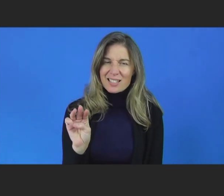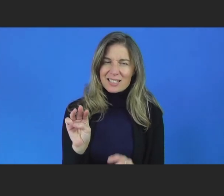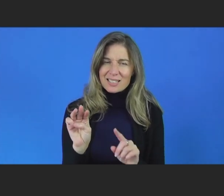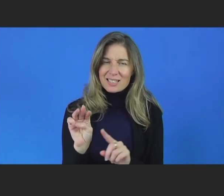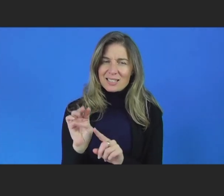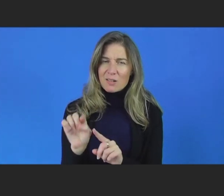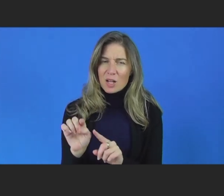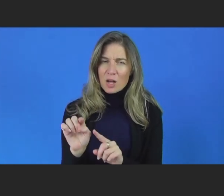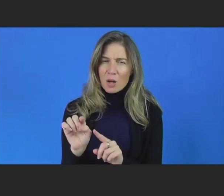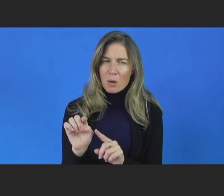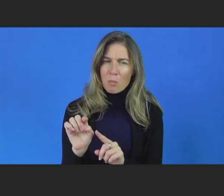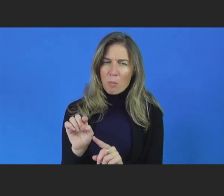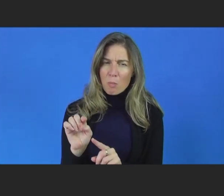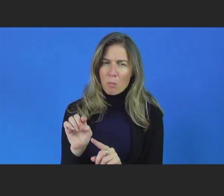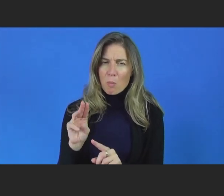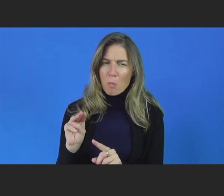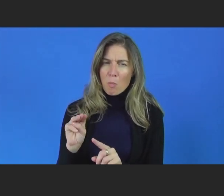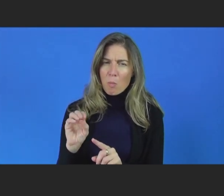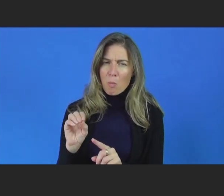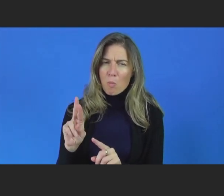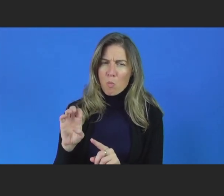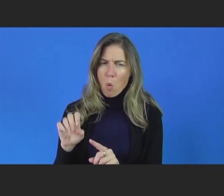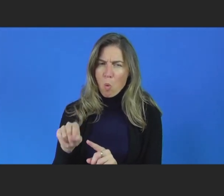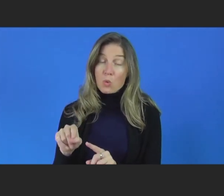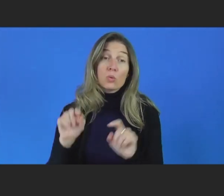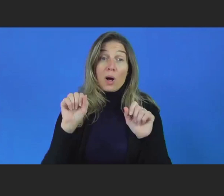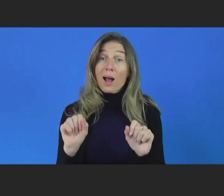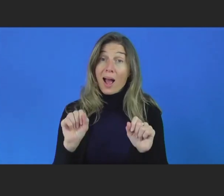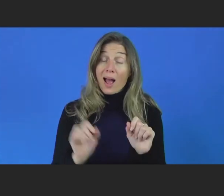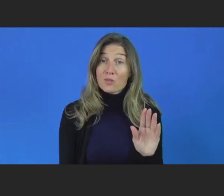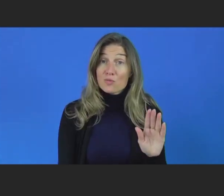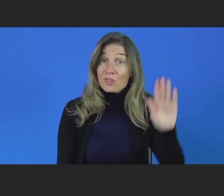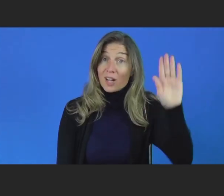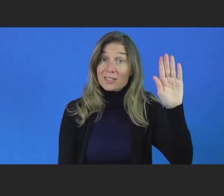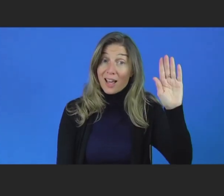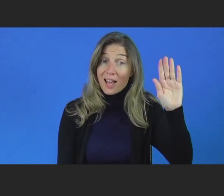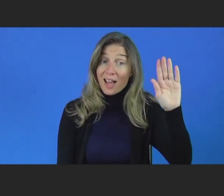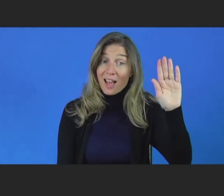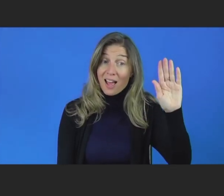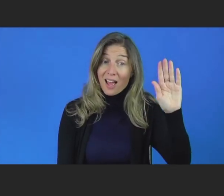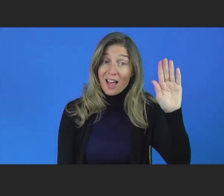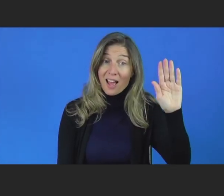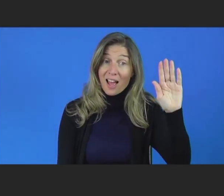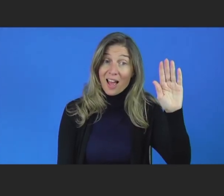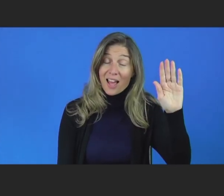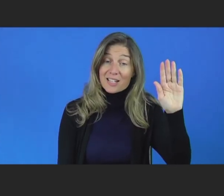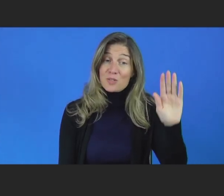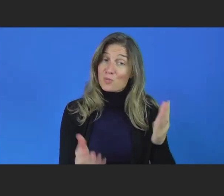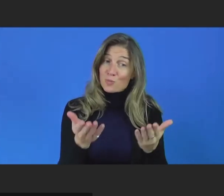So we could ask for people to raise their hands, and if they have any questions, and we'd love to call on you.